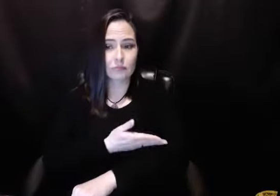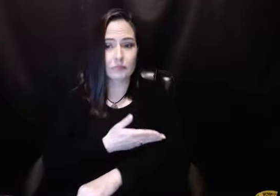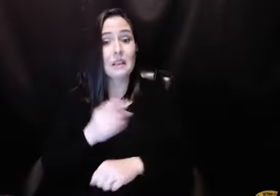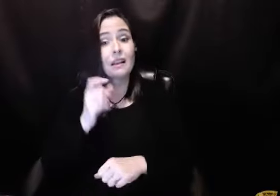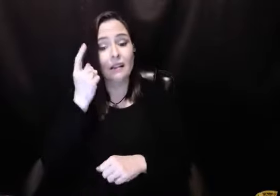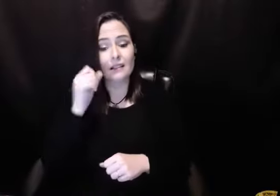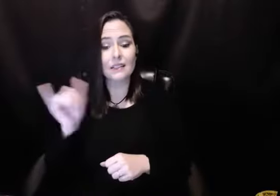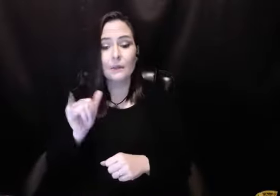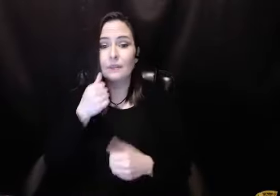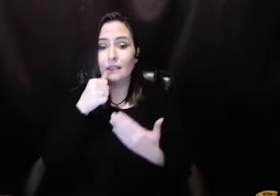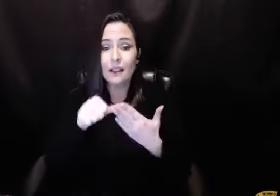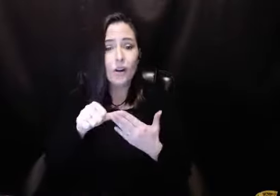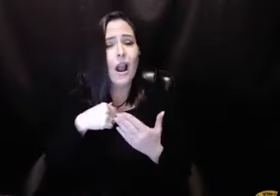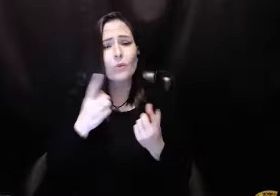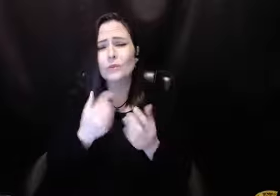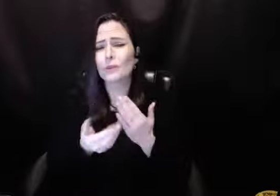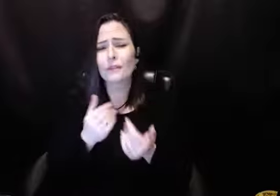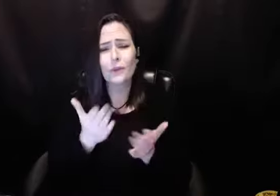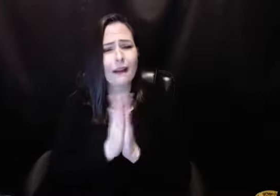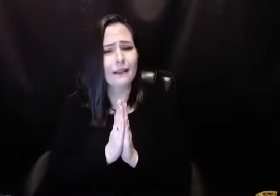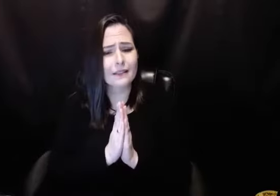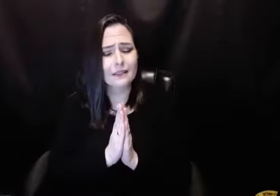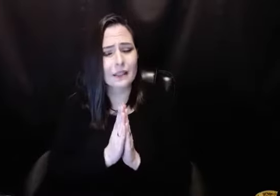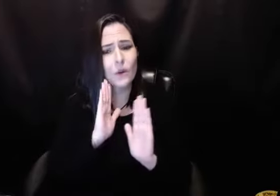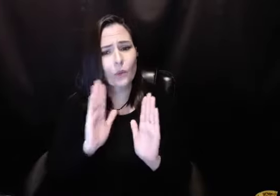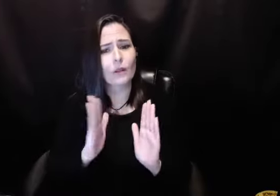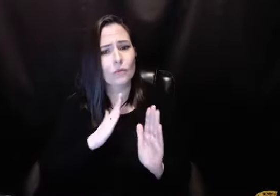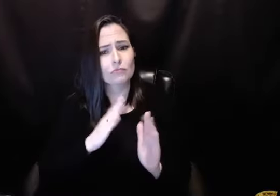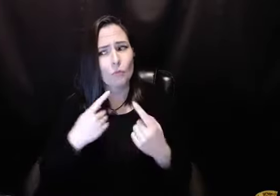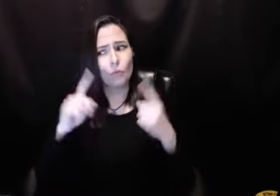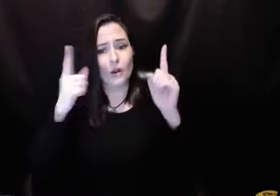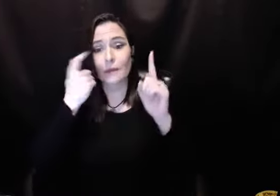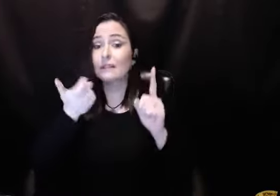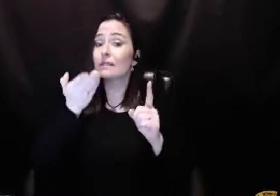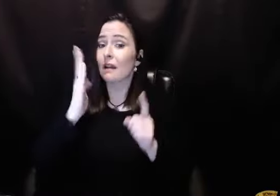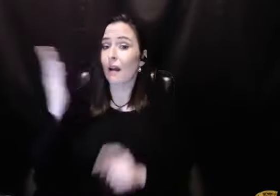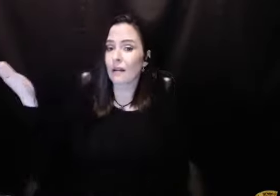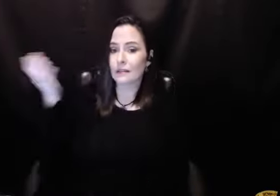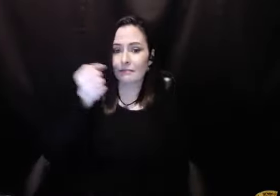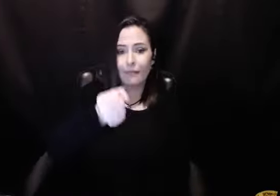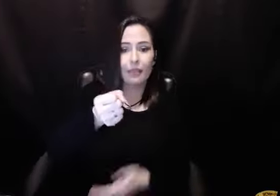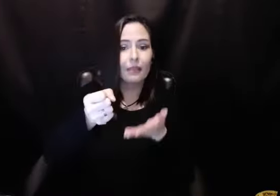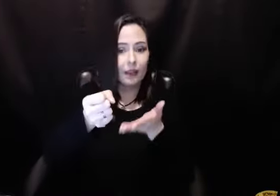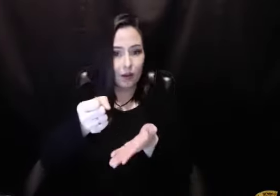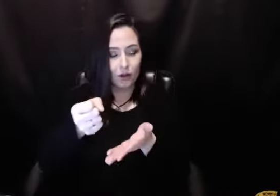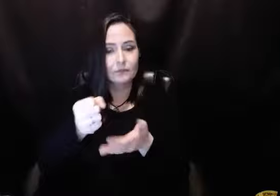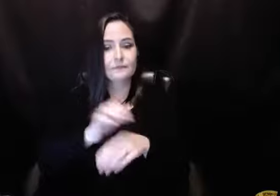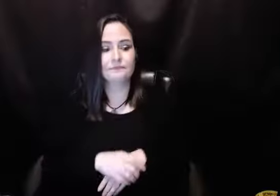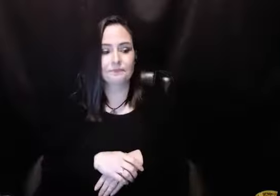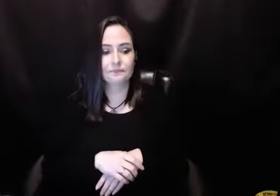growth. And if I'm willing to make that commitment, like I said in the letter, I'll go to any lane. I'll do anything you ask me to do. It will work because